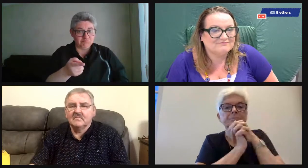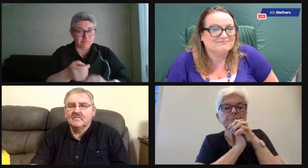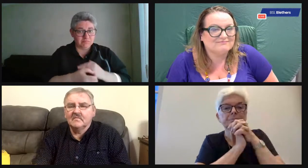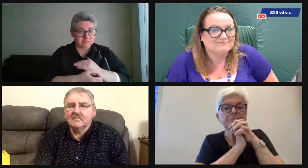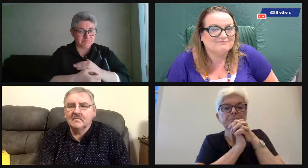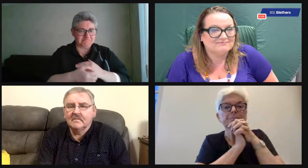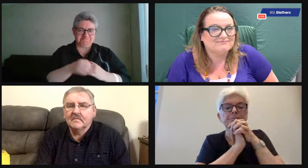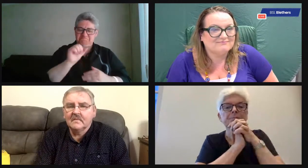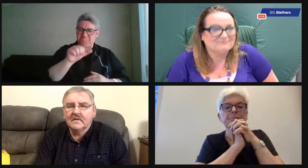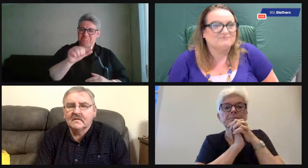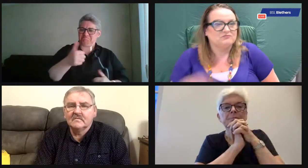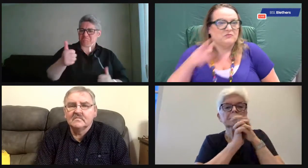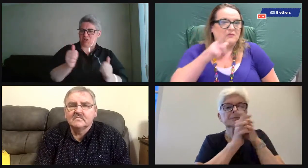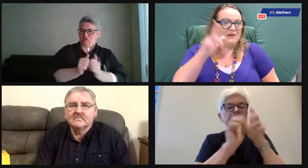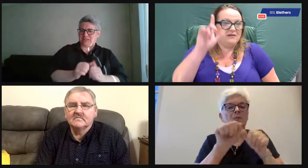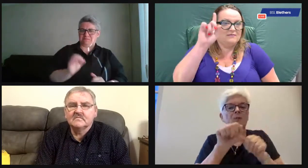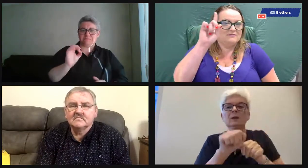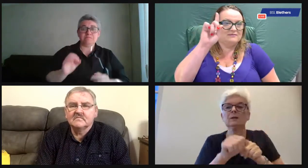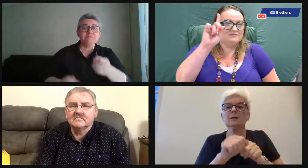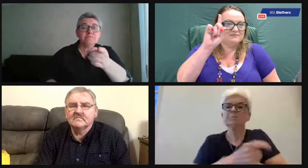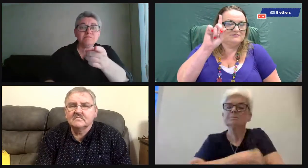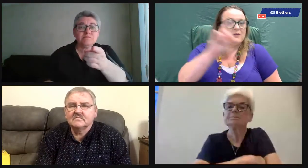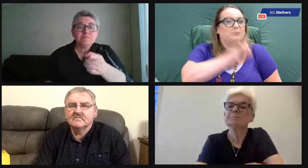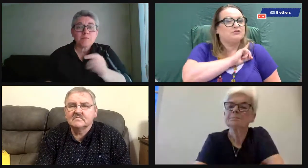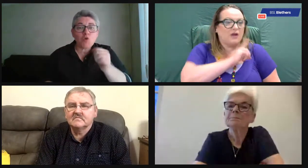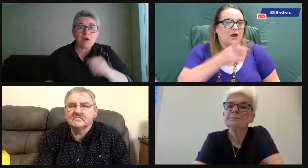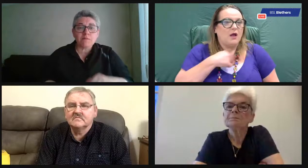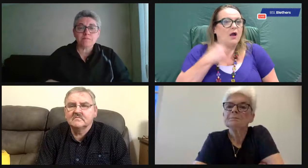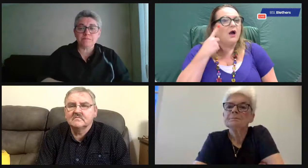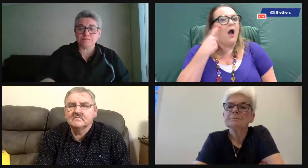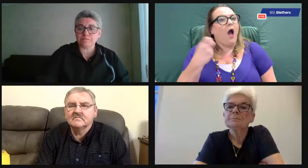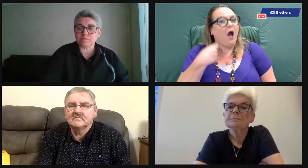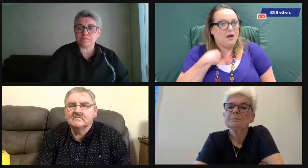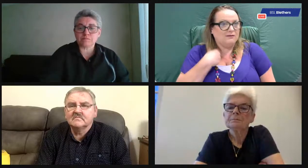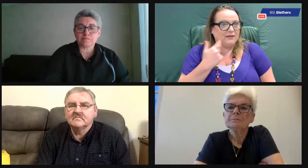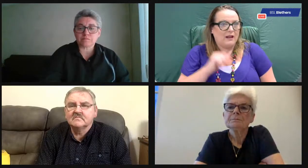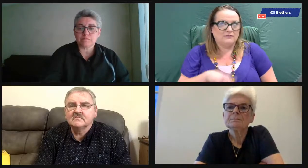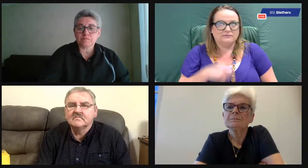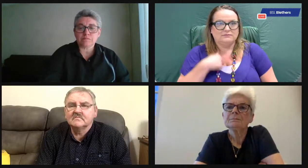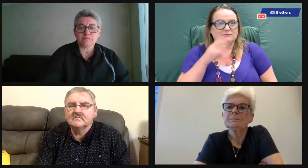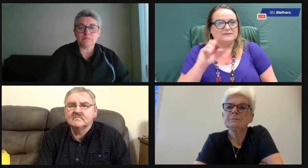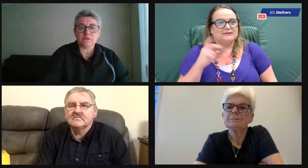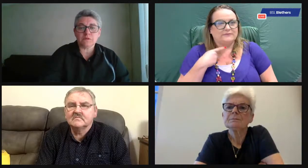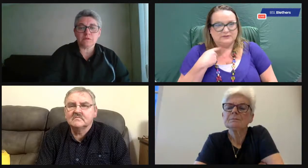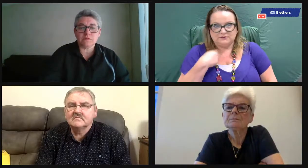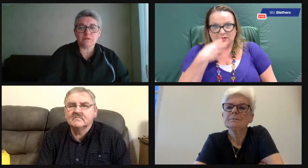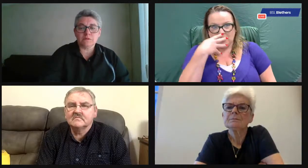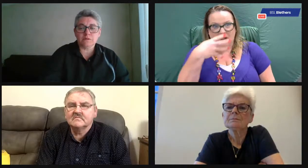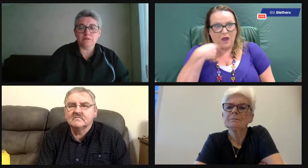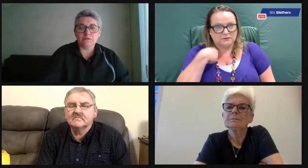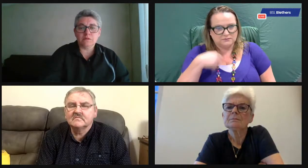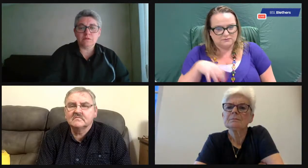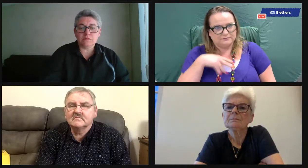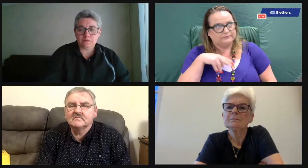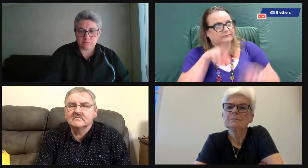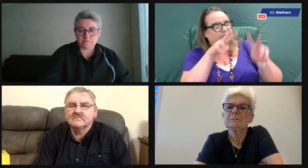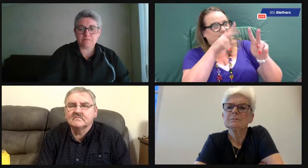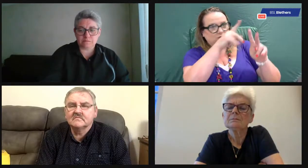I do. Yeah, I do. Yep. Can I say something, Avro? So I think because, see, when you're young, when I was at St